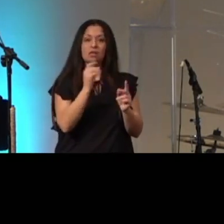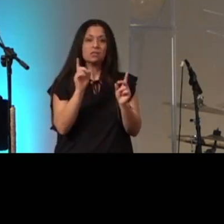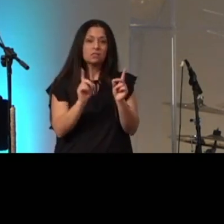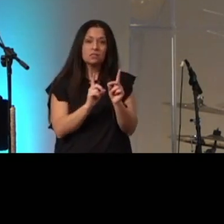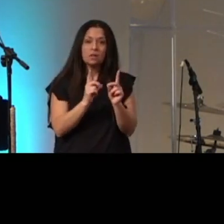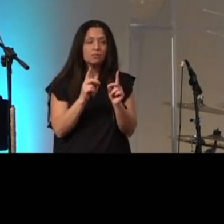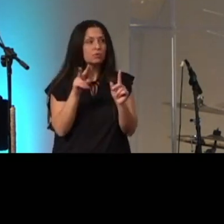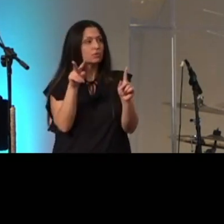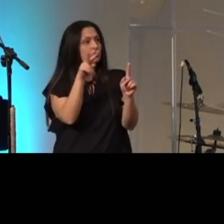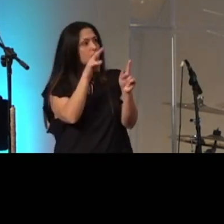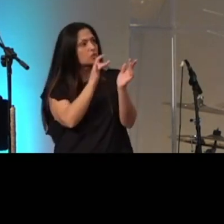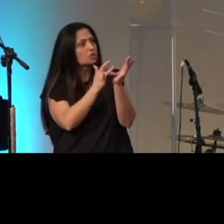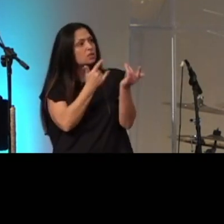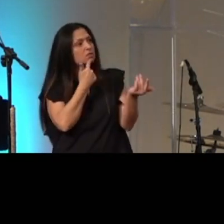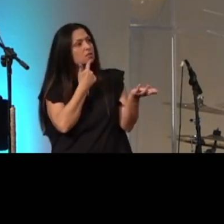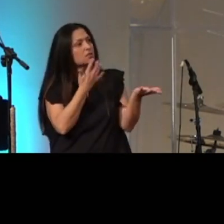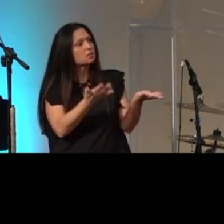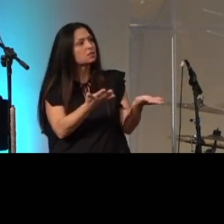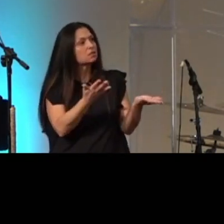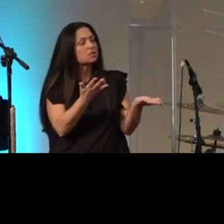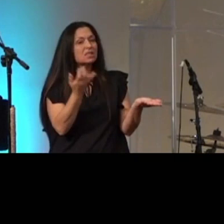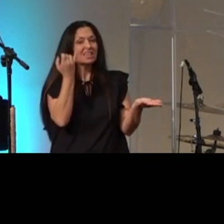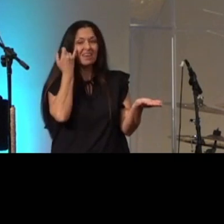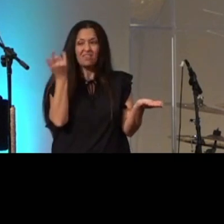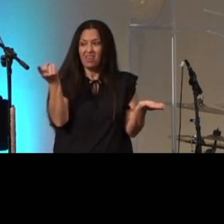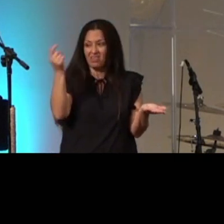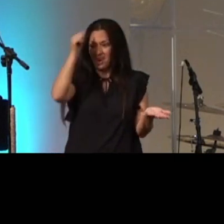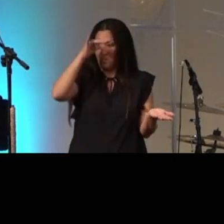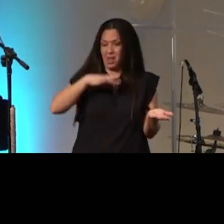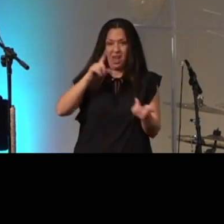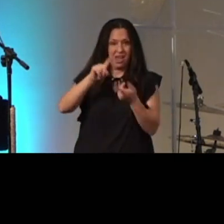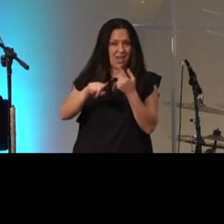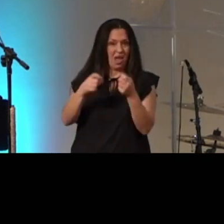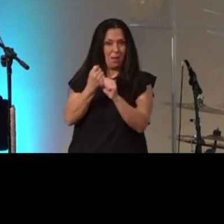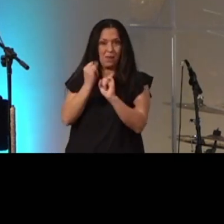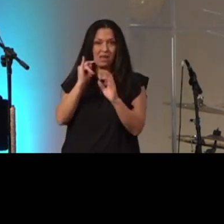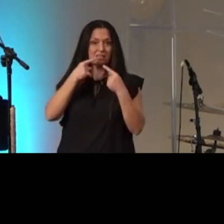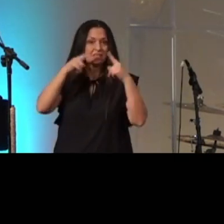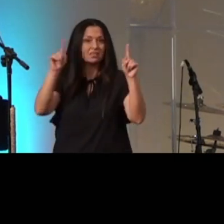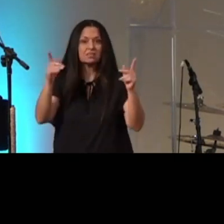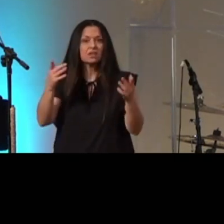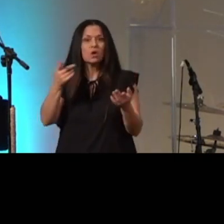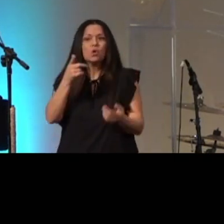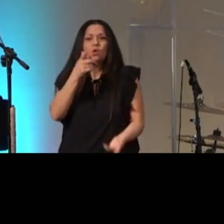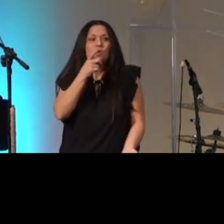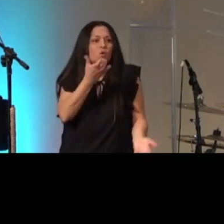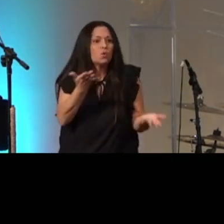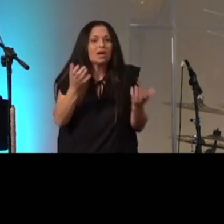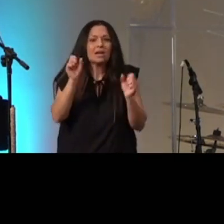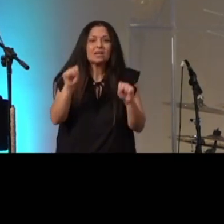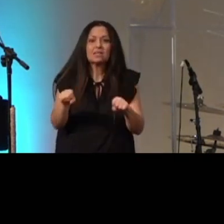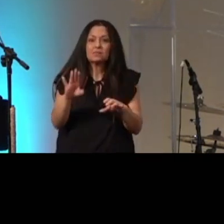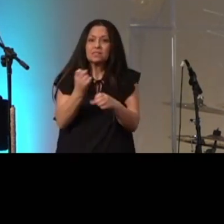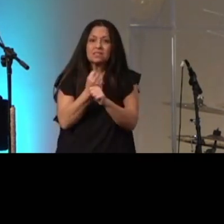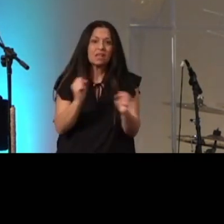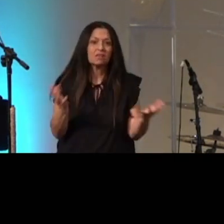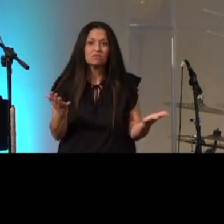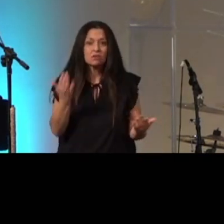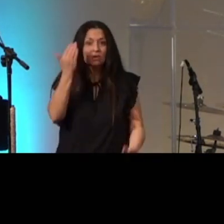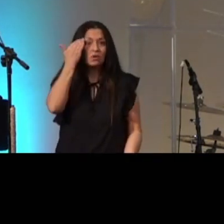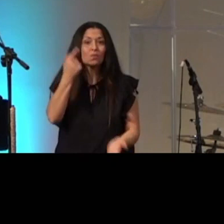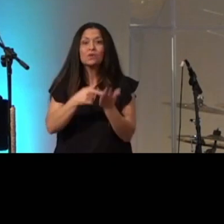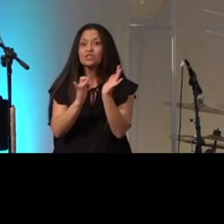to Jesus and say well if that guy can't make it then who can be saved you know what Jesus answer is